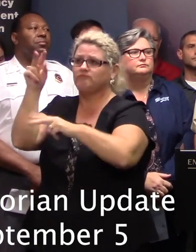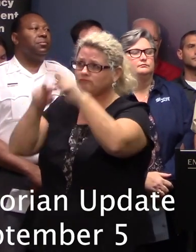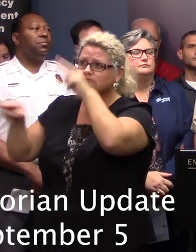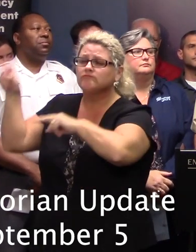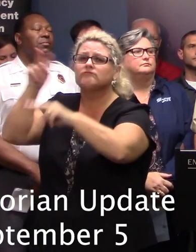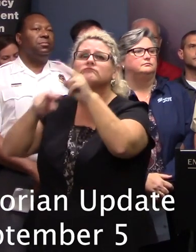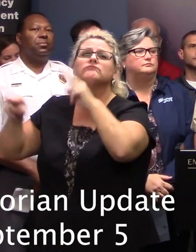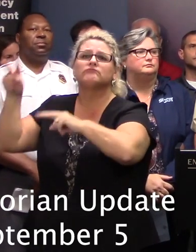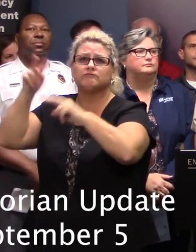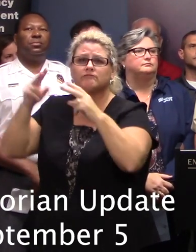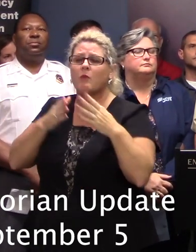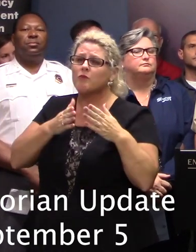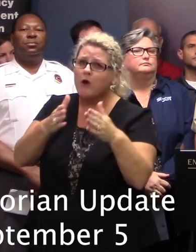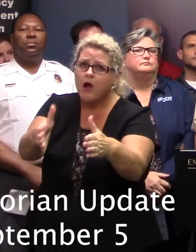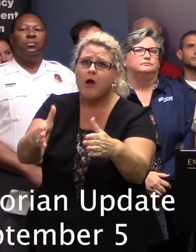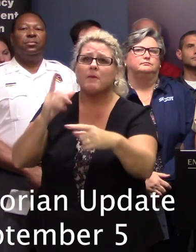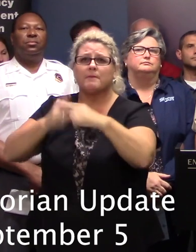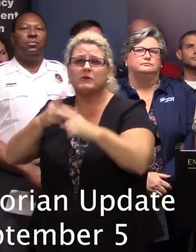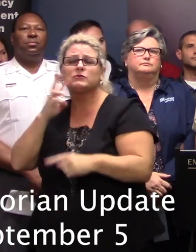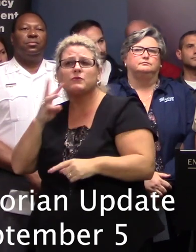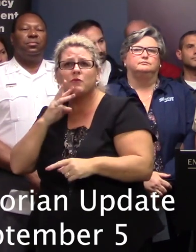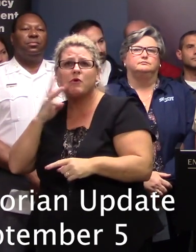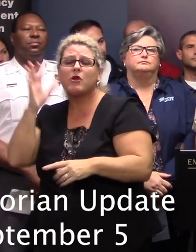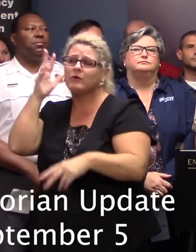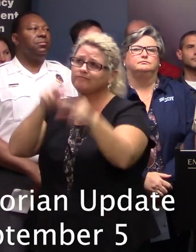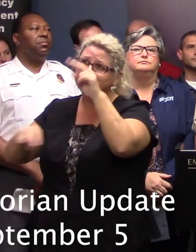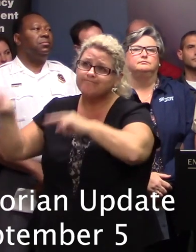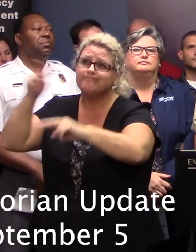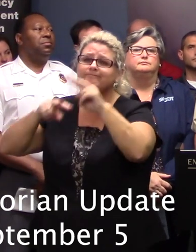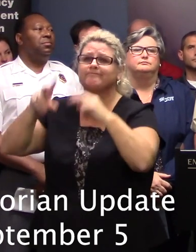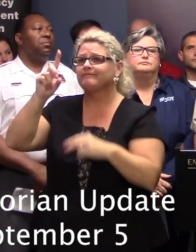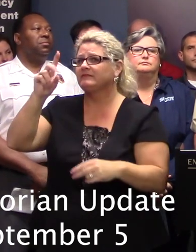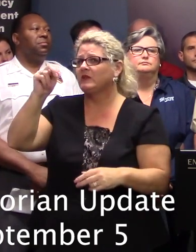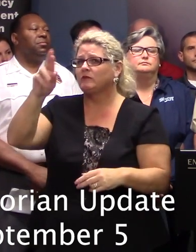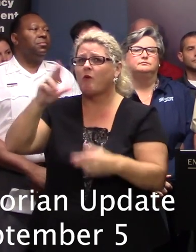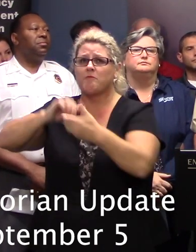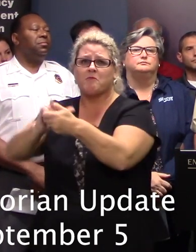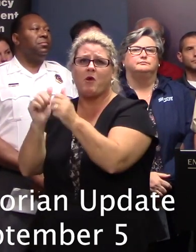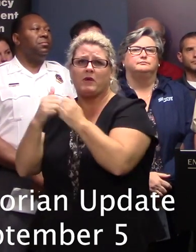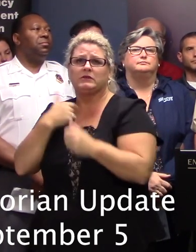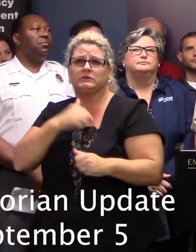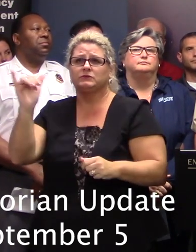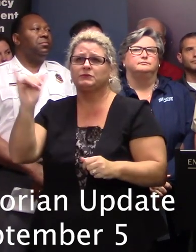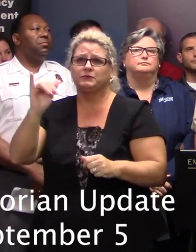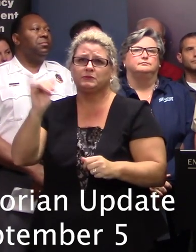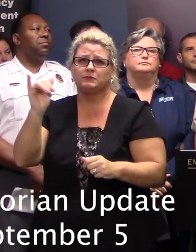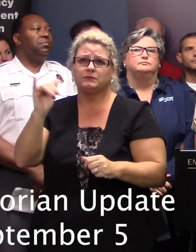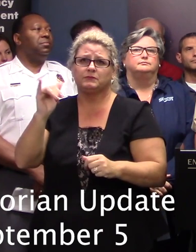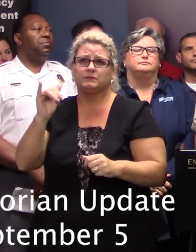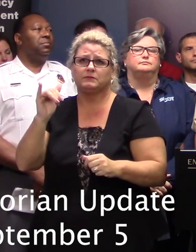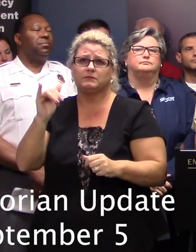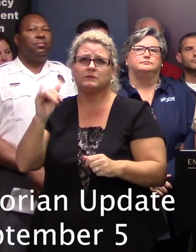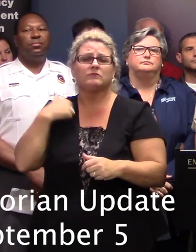patrolling on our roadways and also in our waterways with DNR. And so we will remain out in